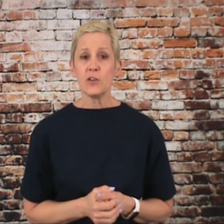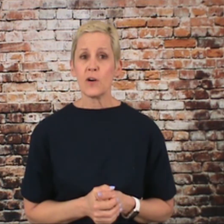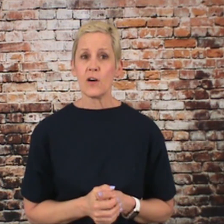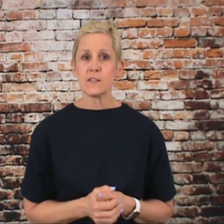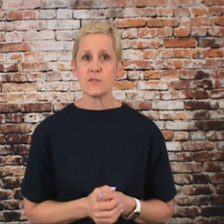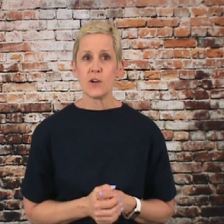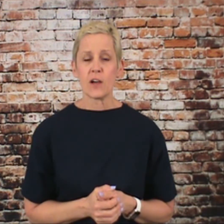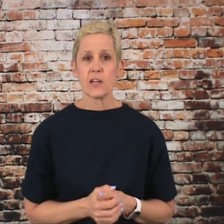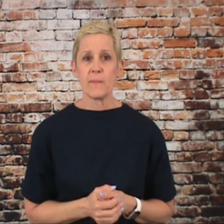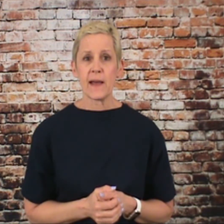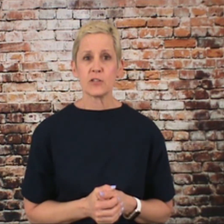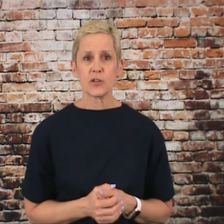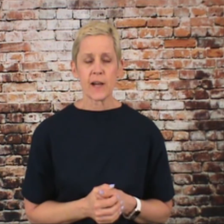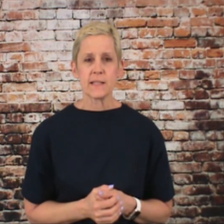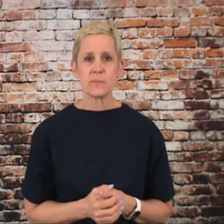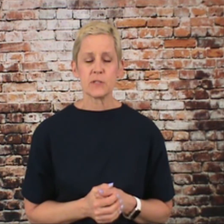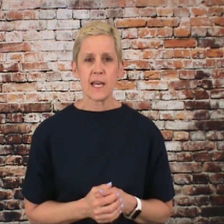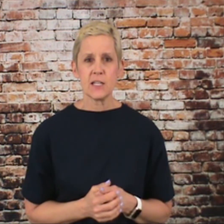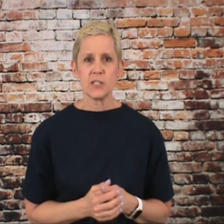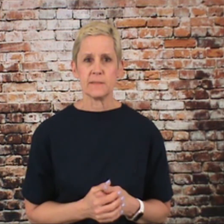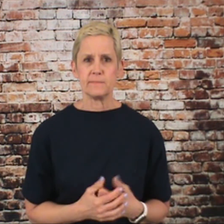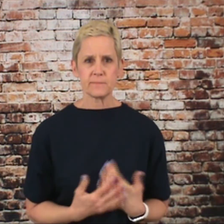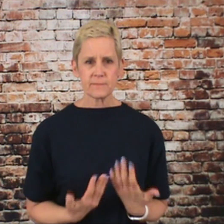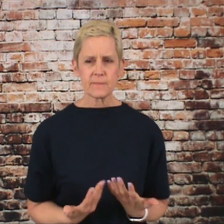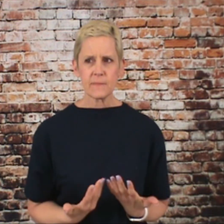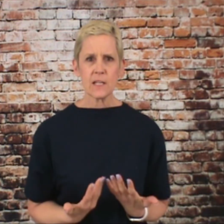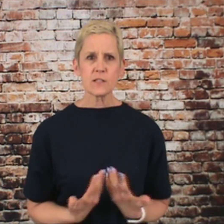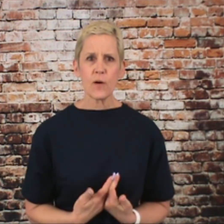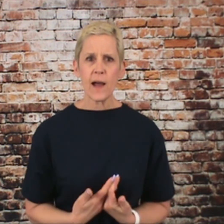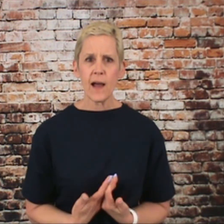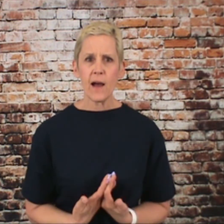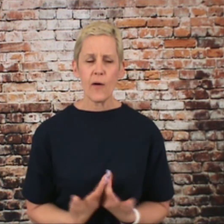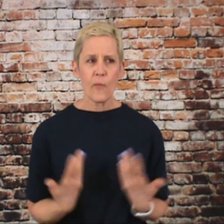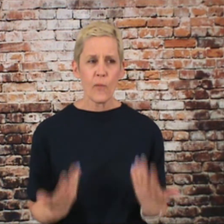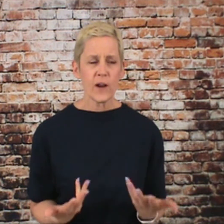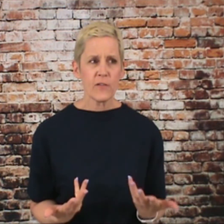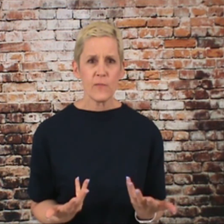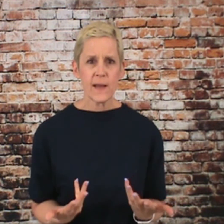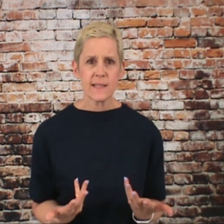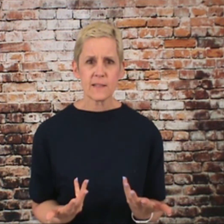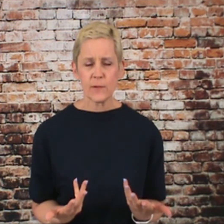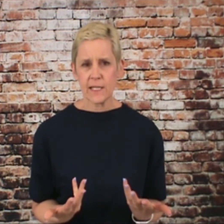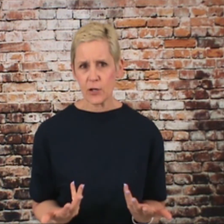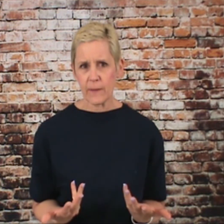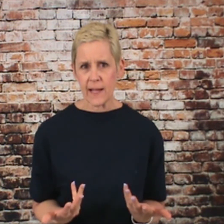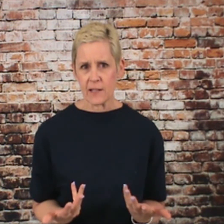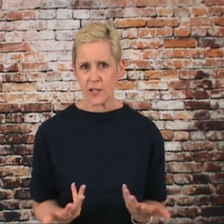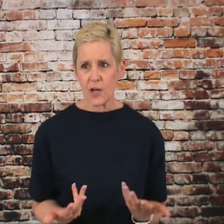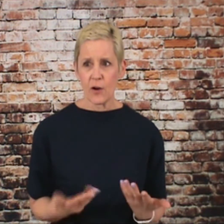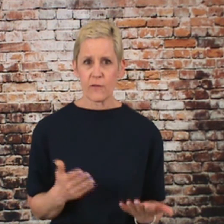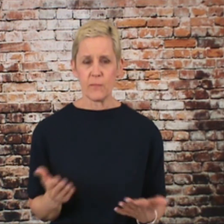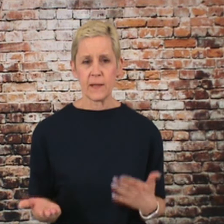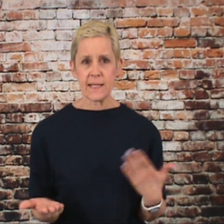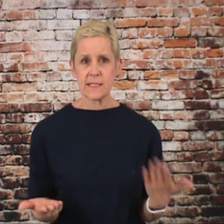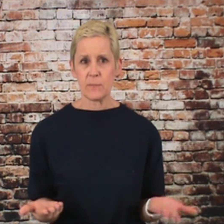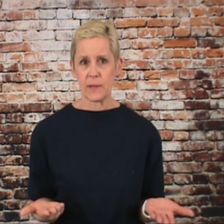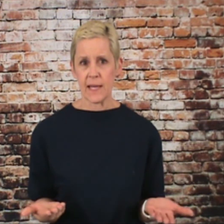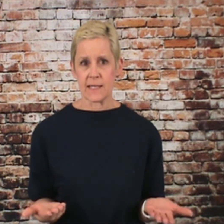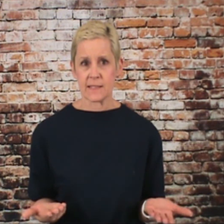you're also talking about transportation. So what are the ways that we get around from place to place?